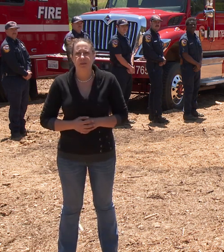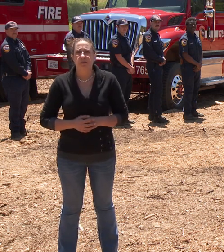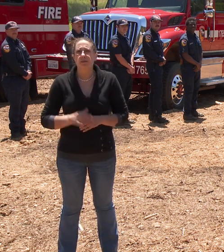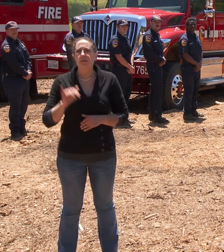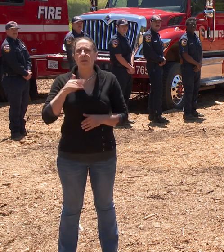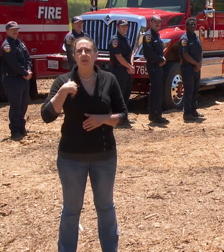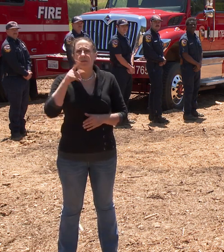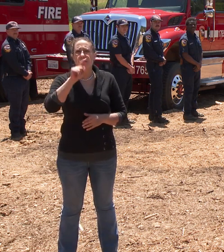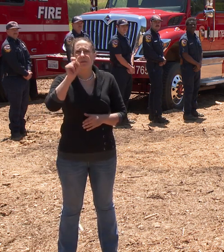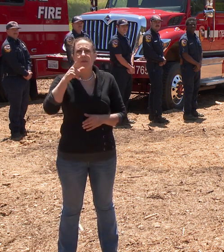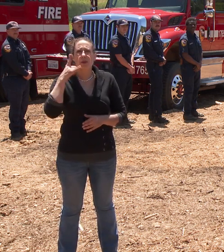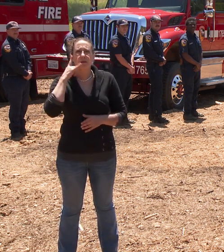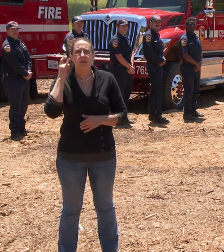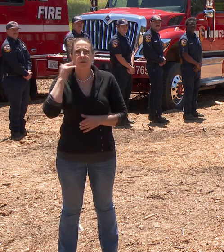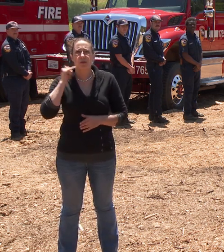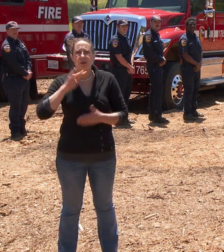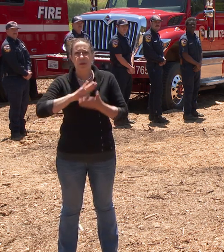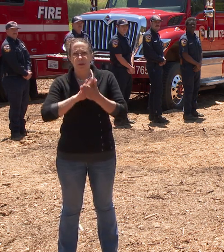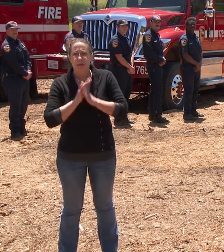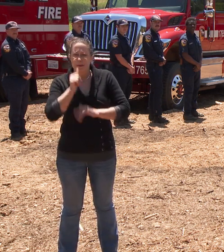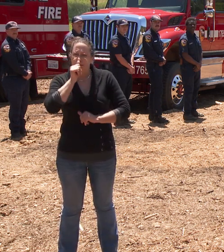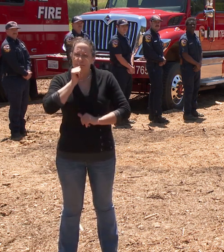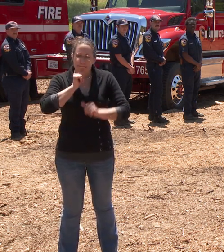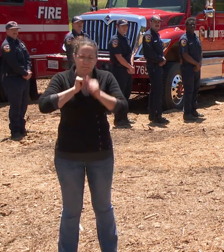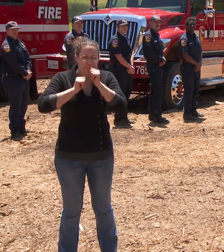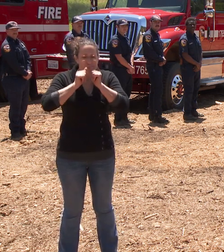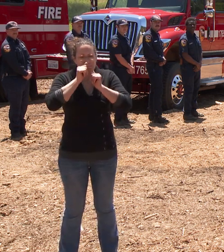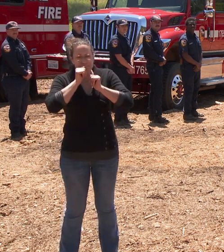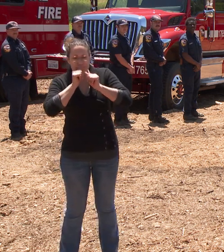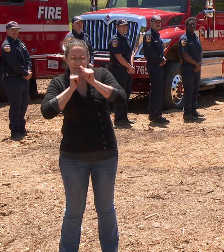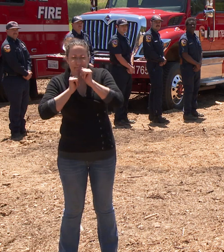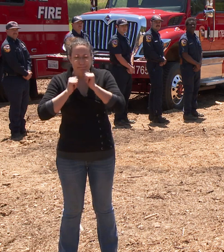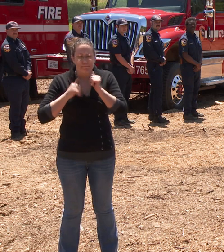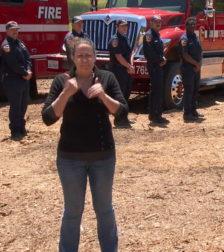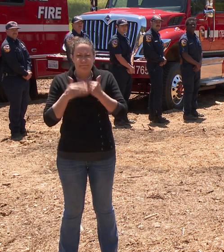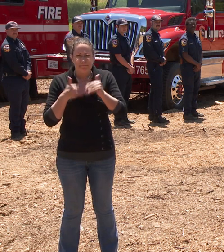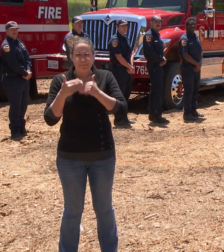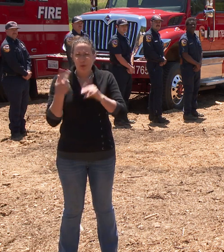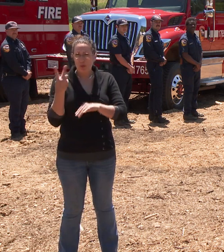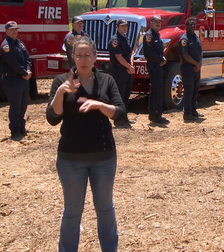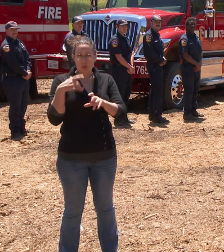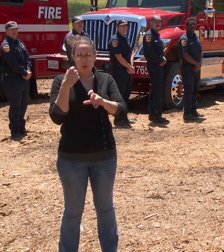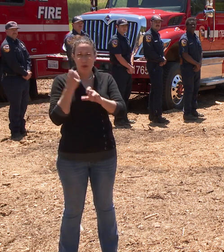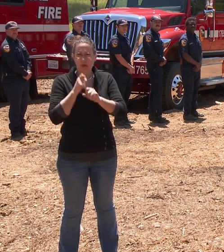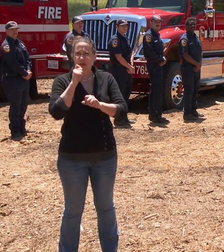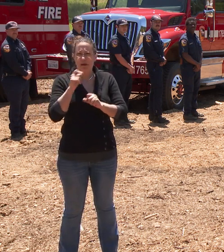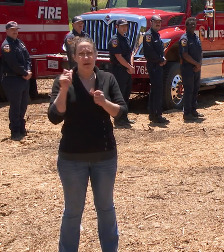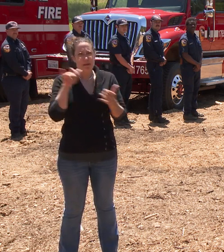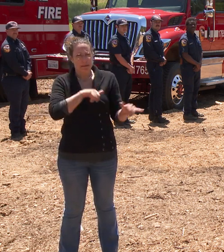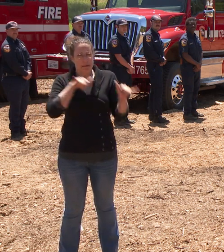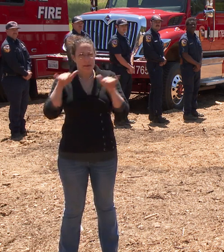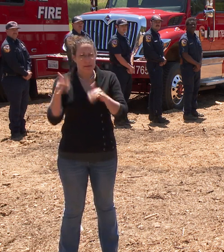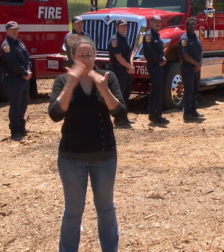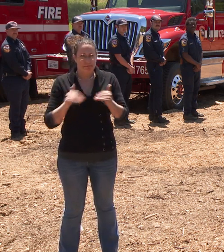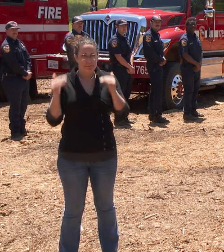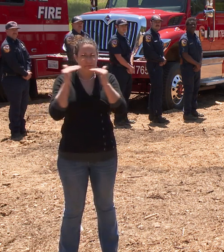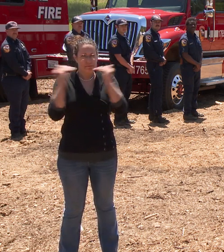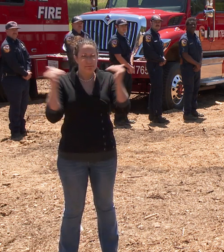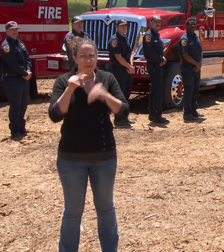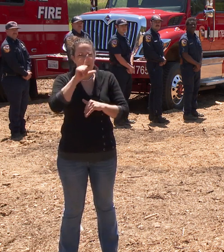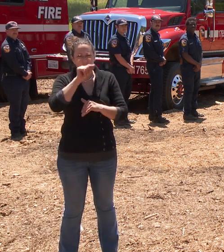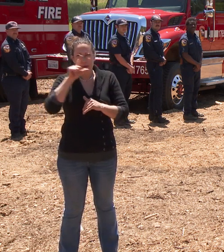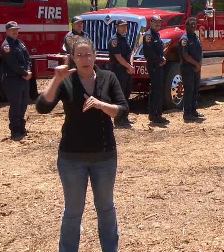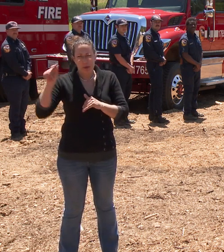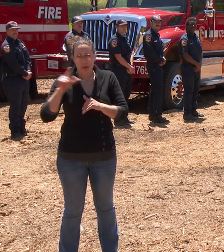also ask that Californians remain vigilant. While the past two years may not have seen the same number of devastating fires as 2020